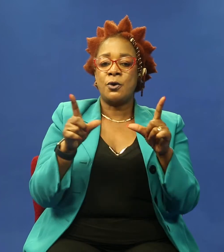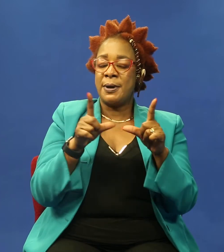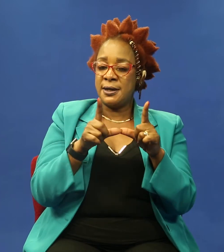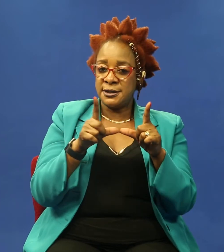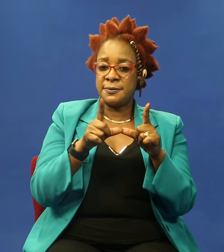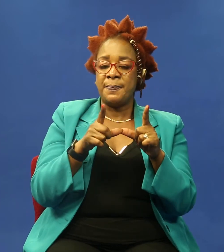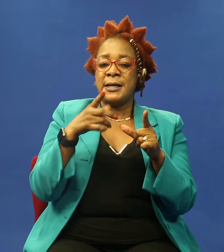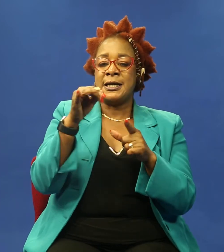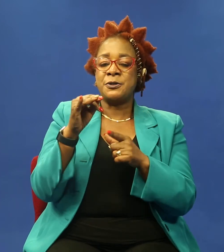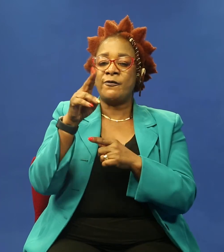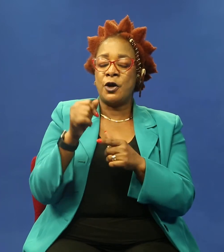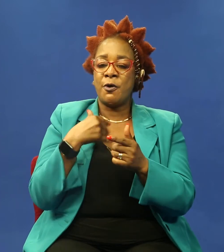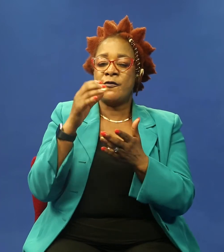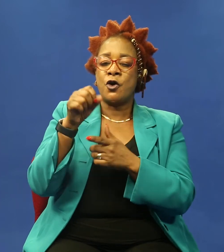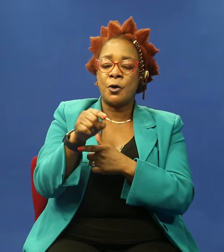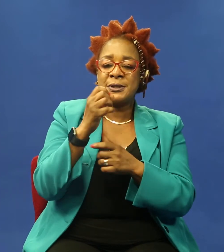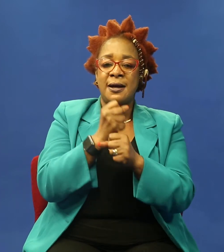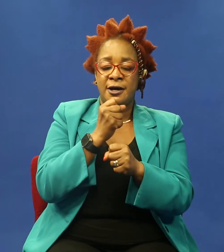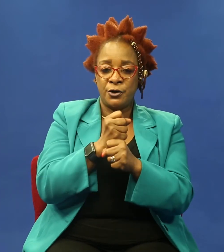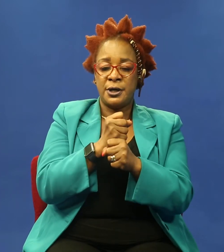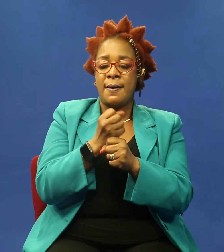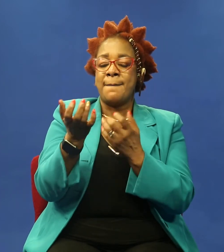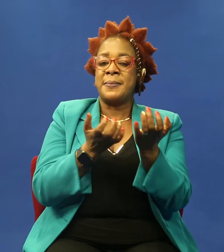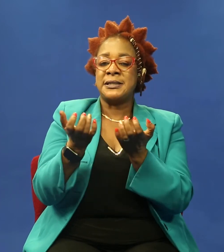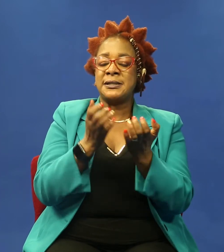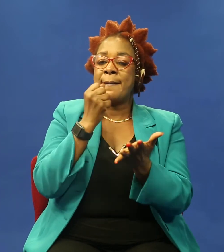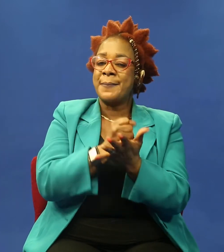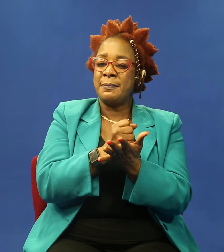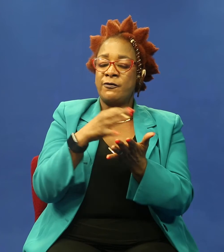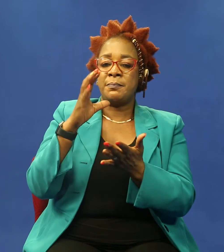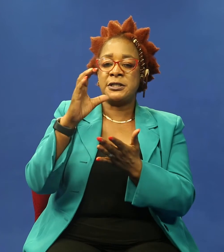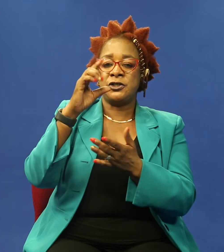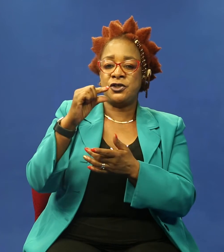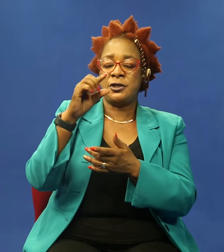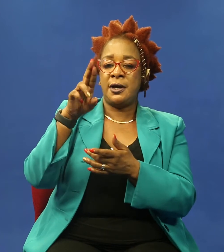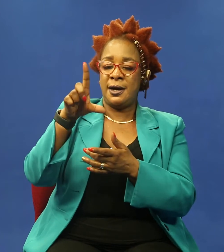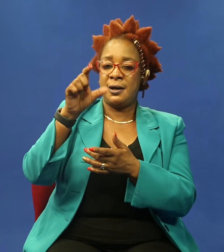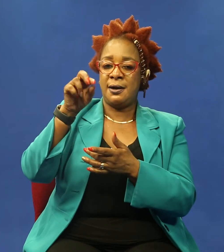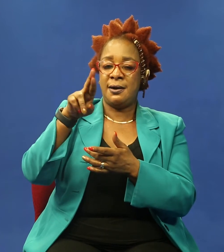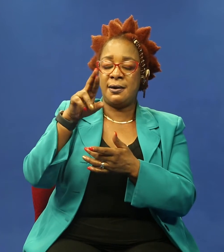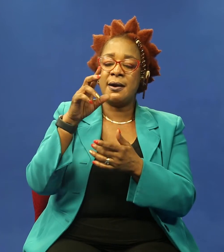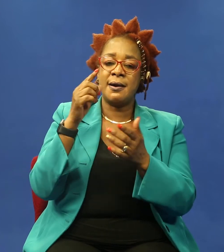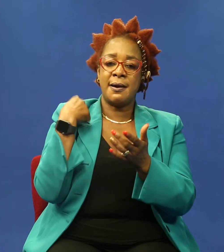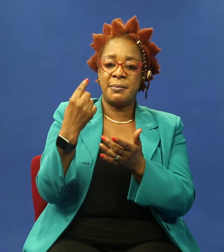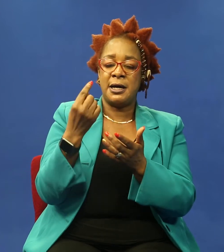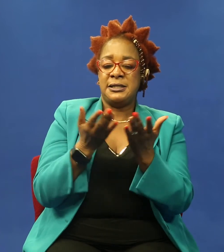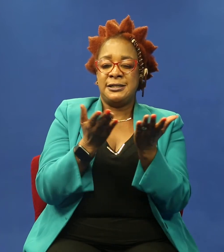and volume of crops handled, valid business permit from CGLR number. Our services take between 12